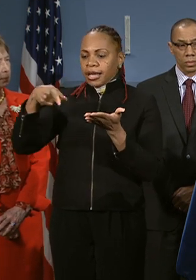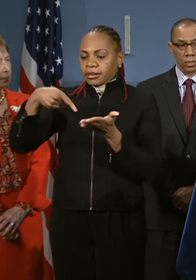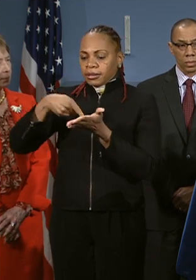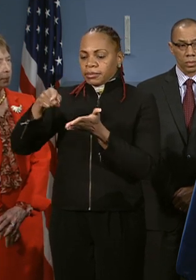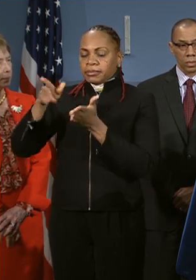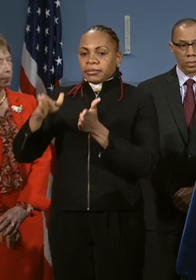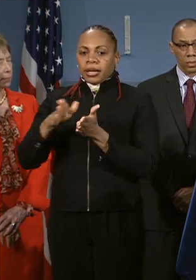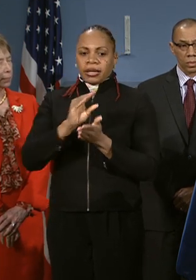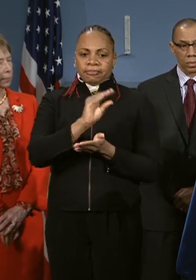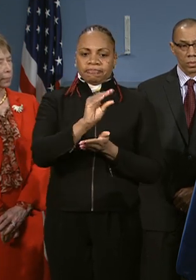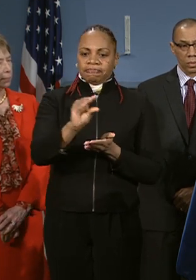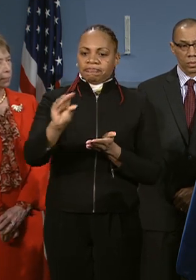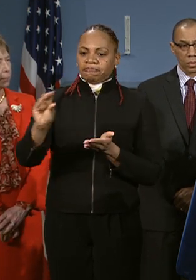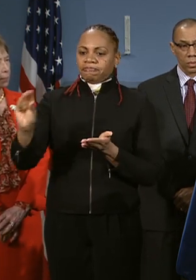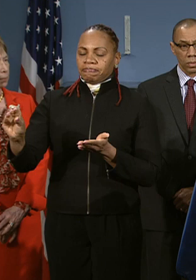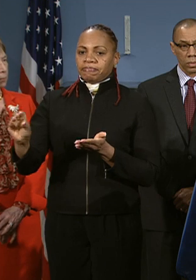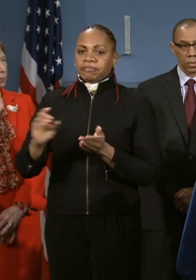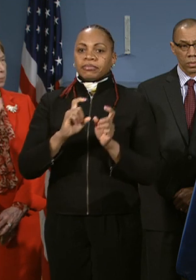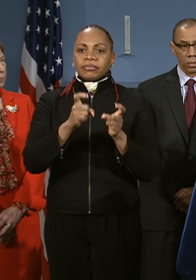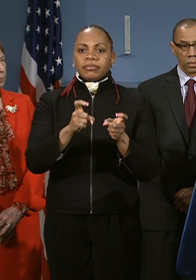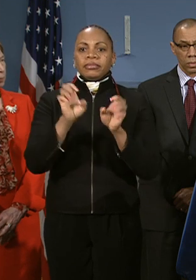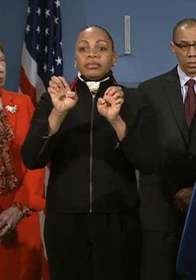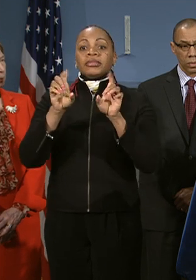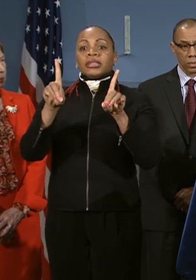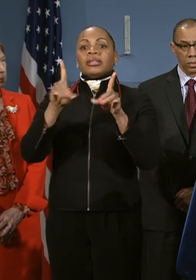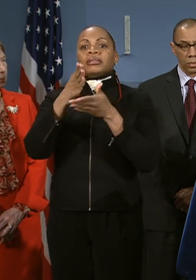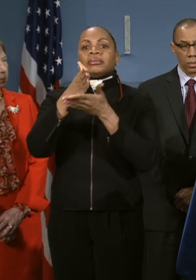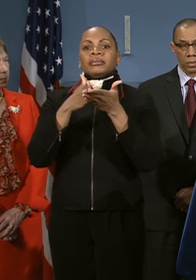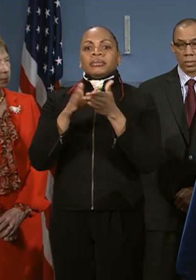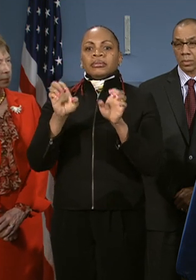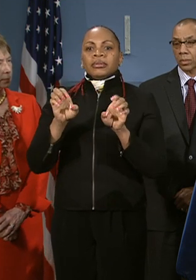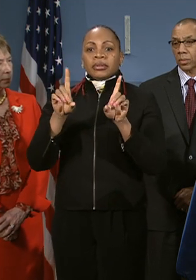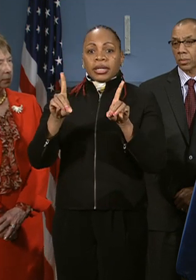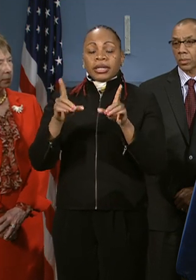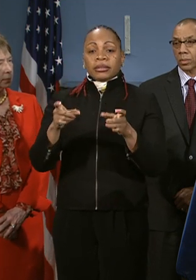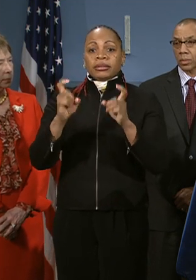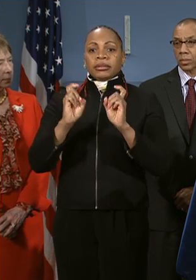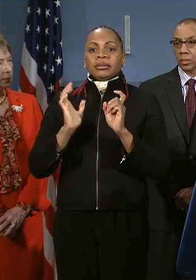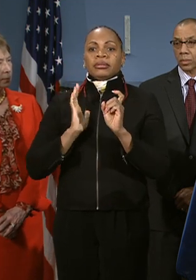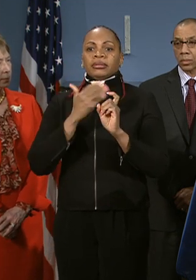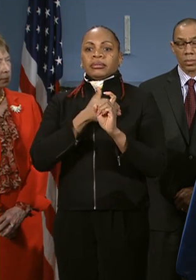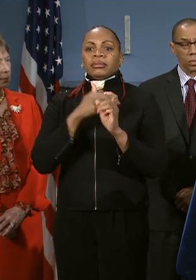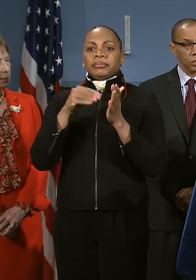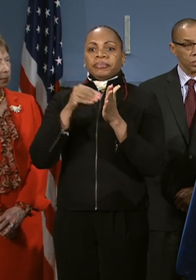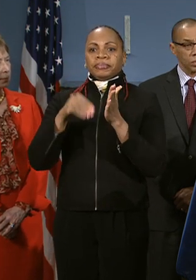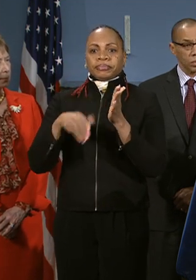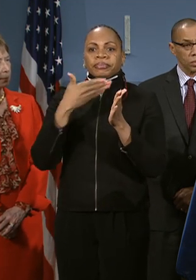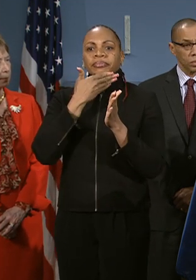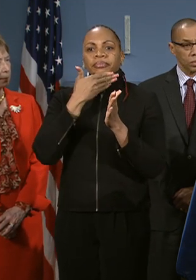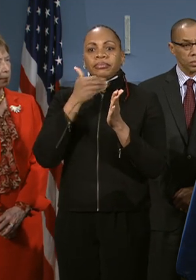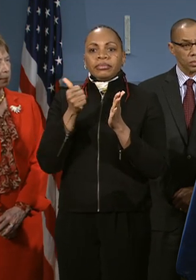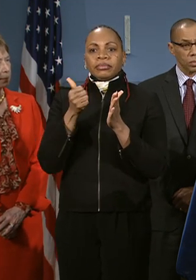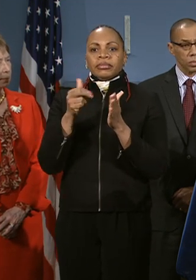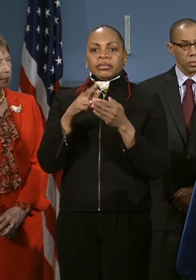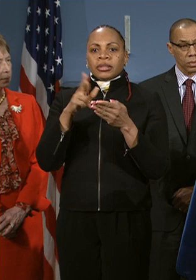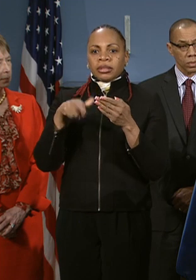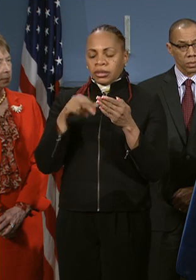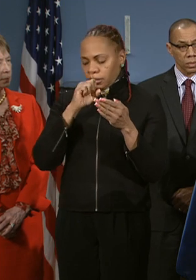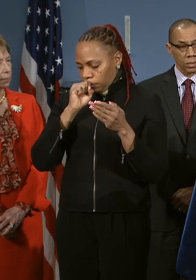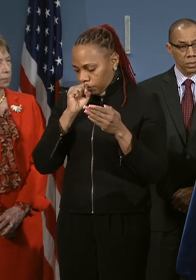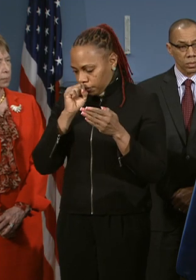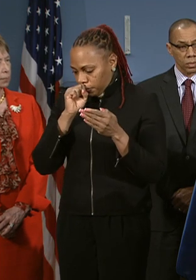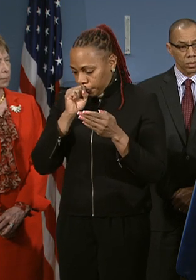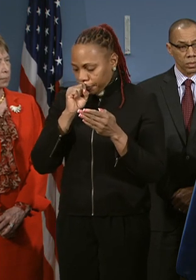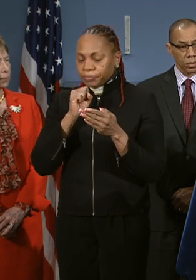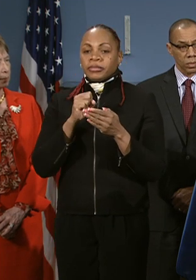that we've devoted to education, to the part of education that will give our students the best results? We spend in this city